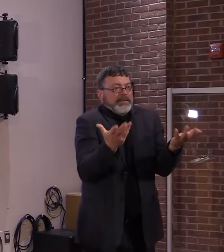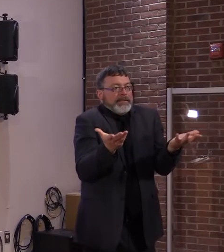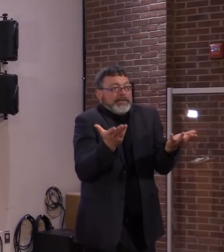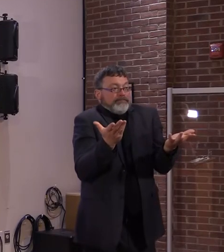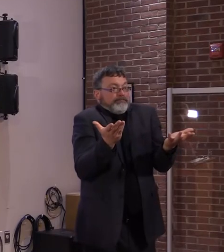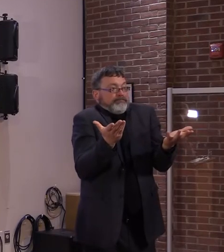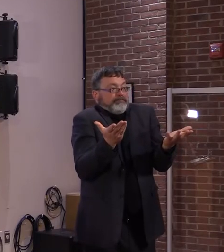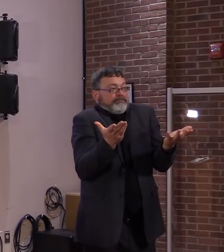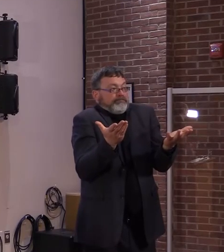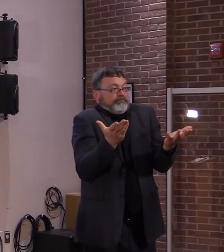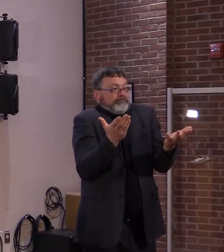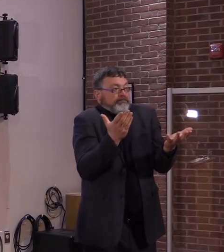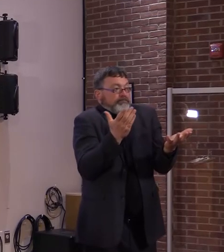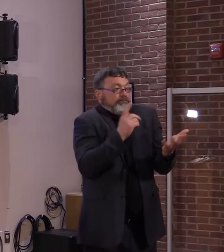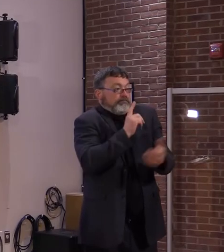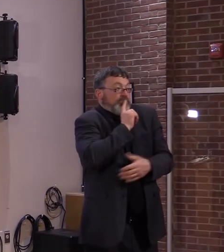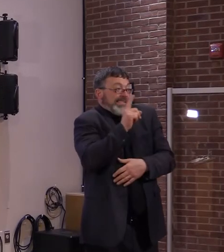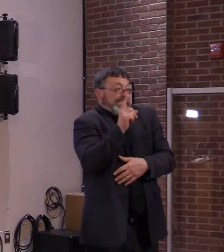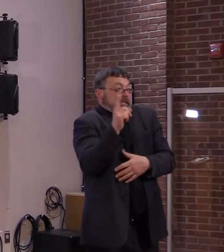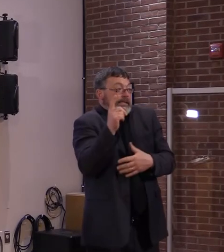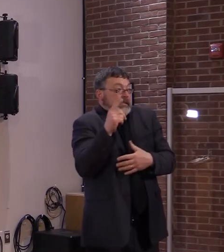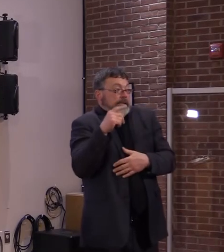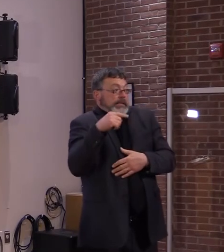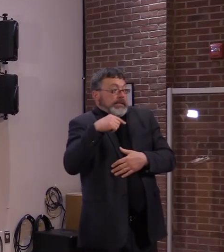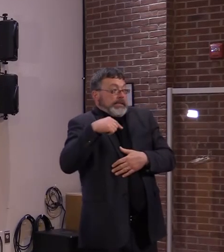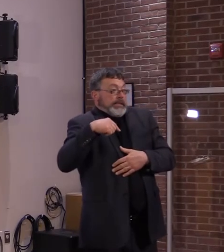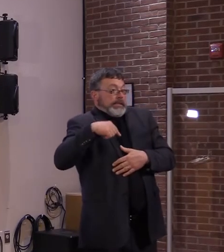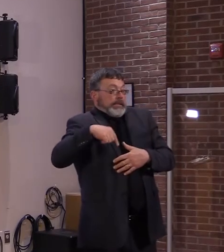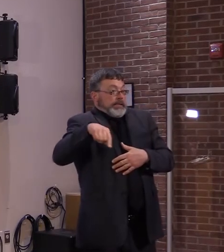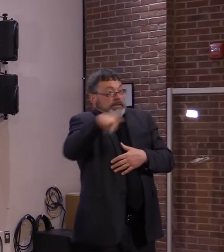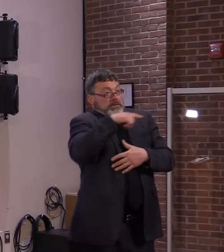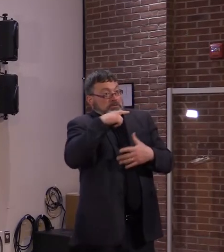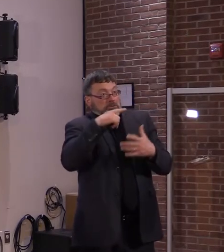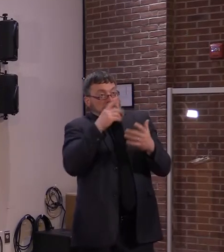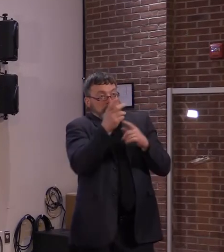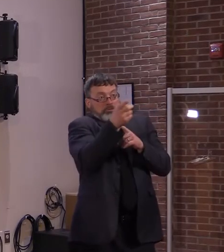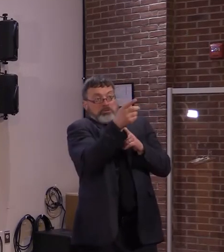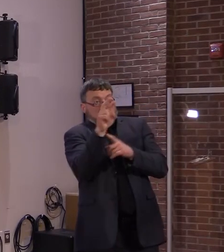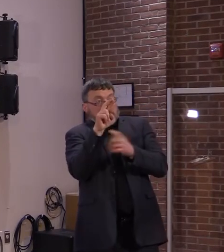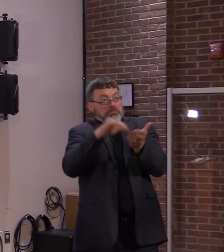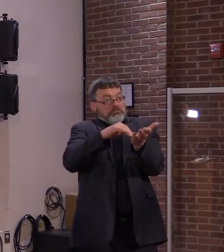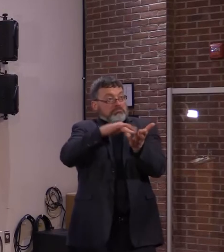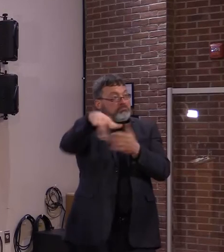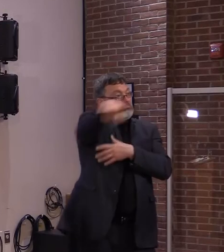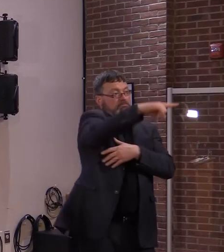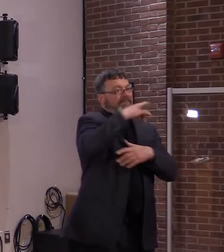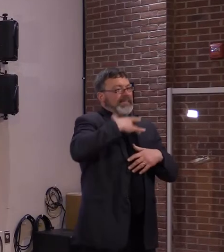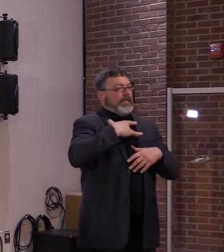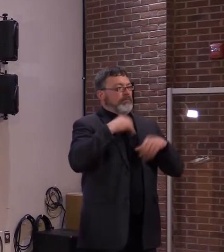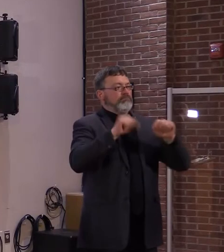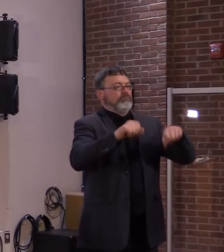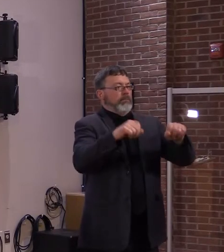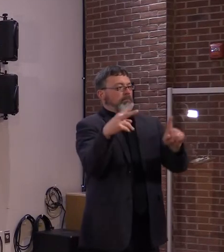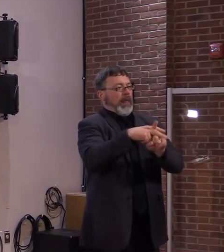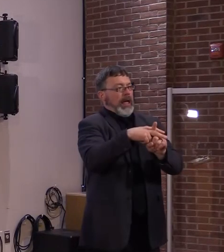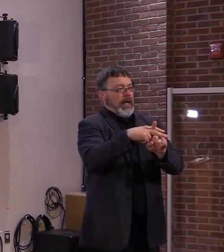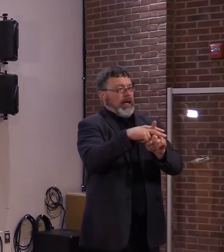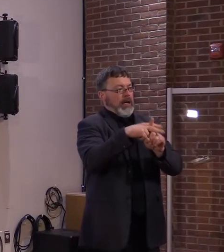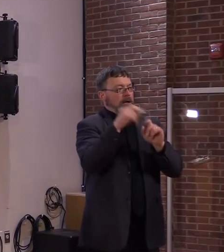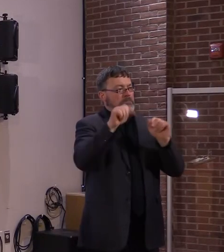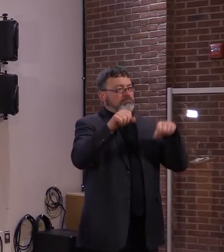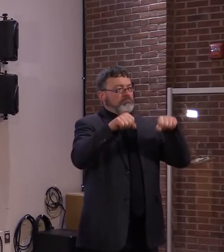respiratory virus and now that we've been through this kind of cycle that we've been through, that it will in the future